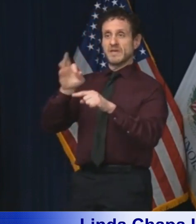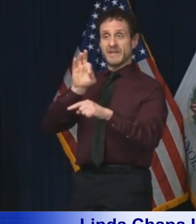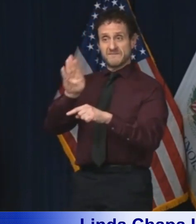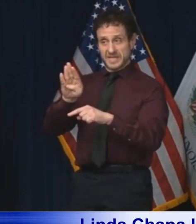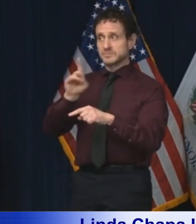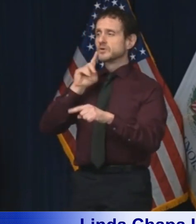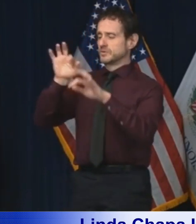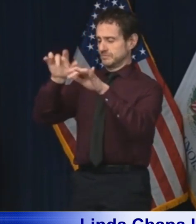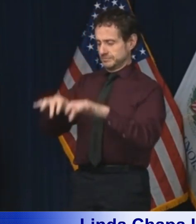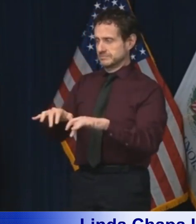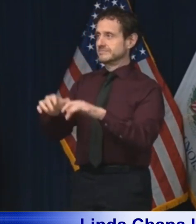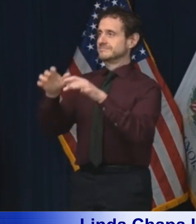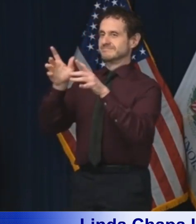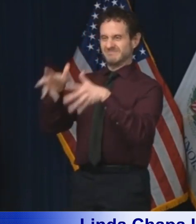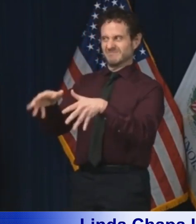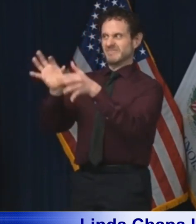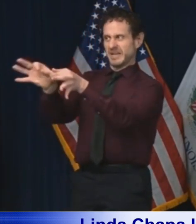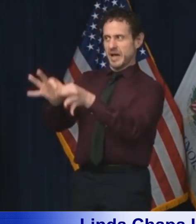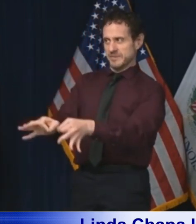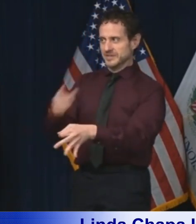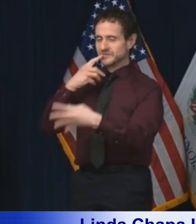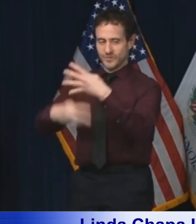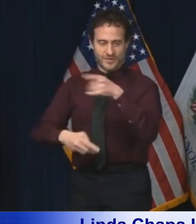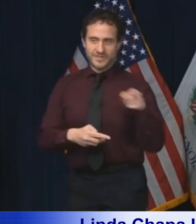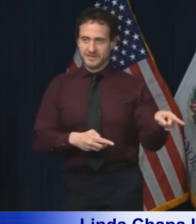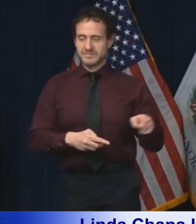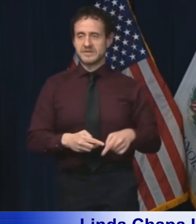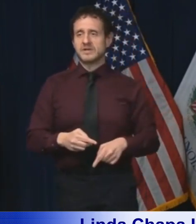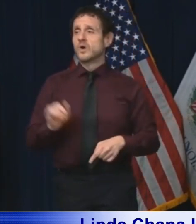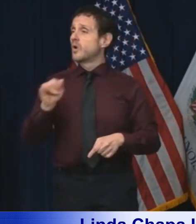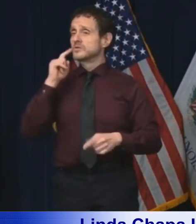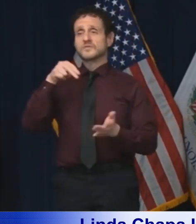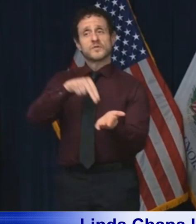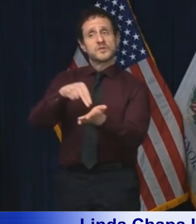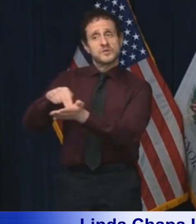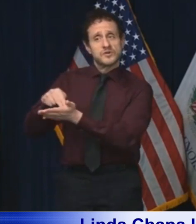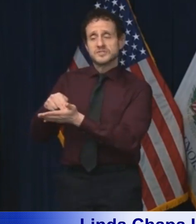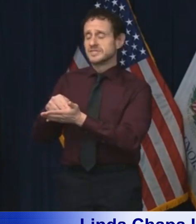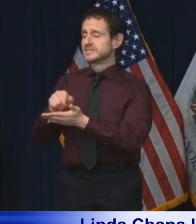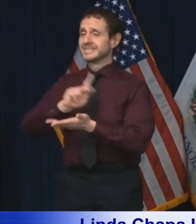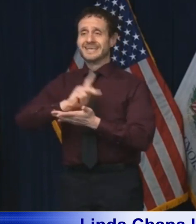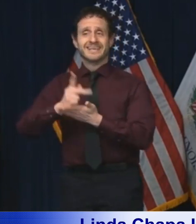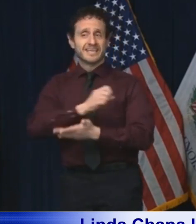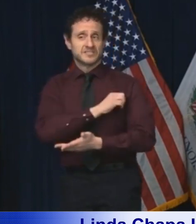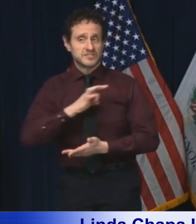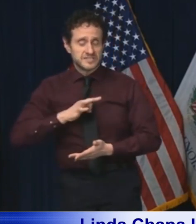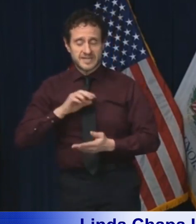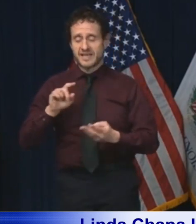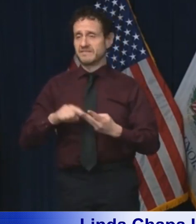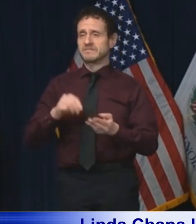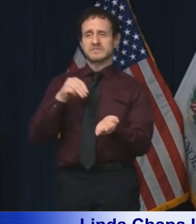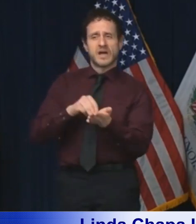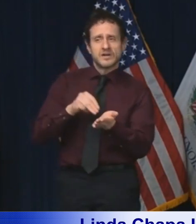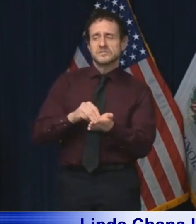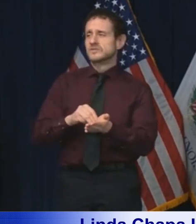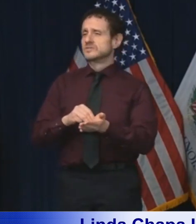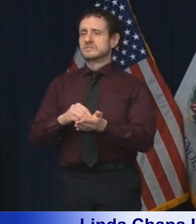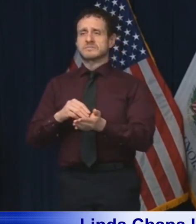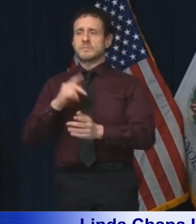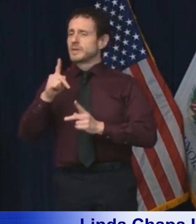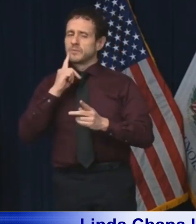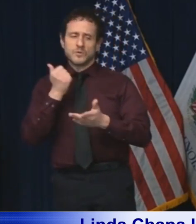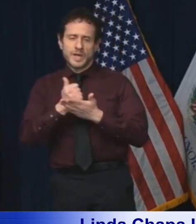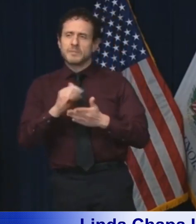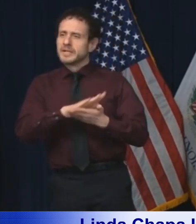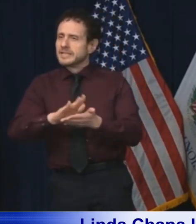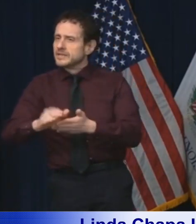those that do not have family, but for our nurses, for our VNACs, for our kitchen help, for our household help. Everyone